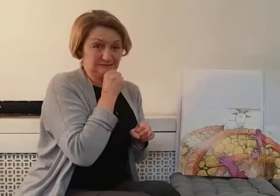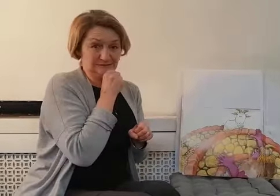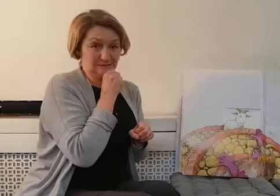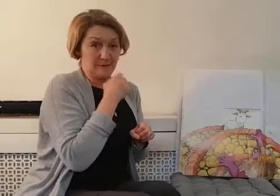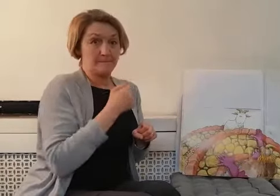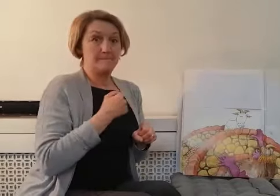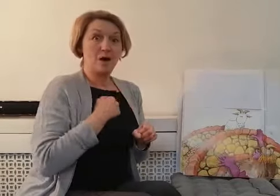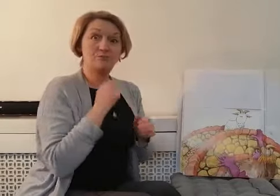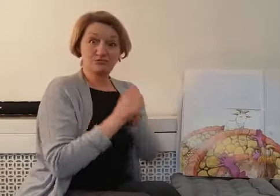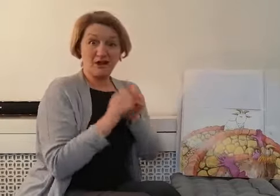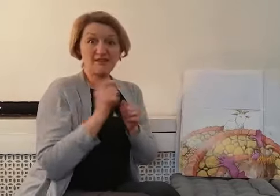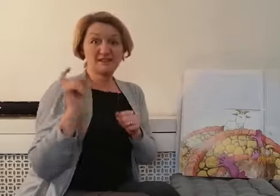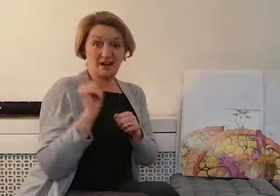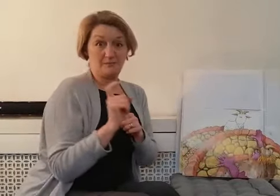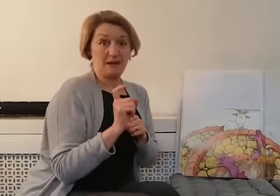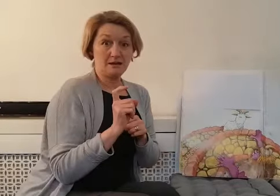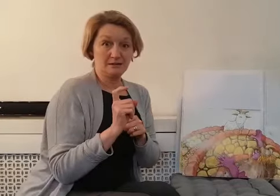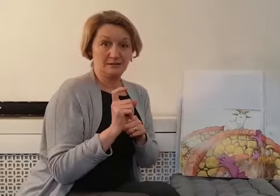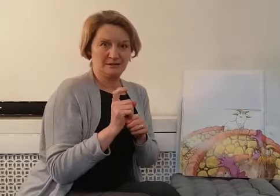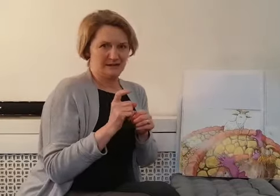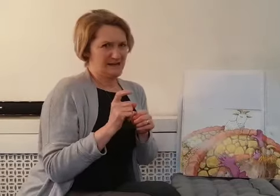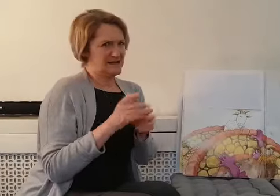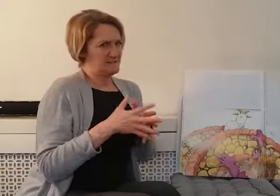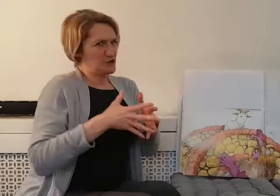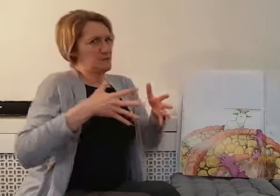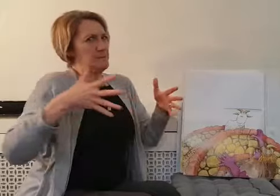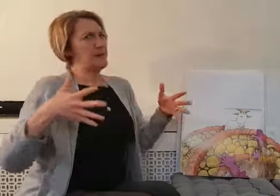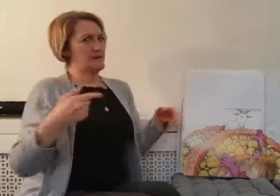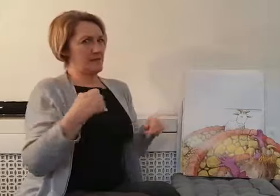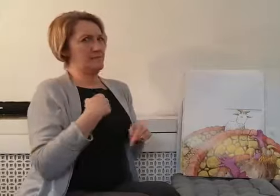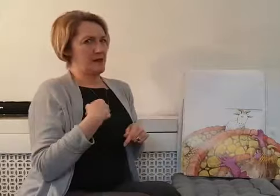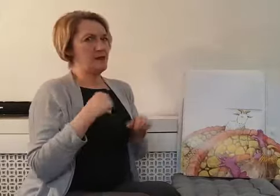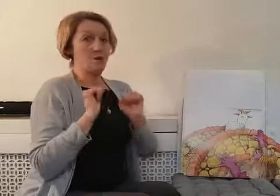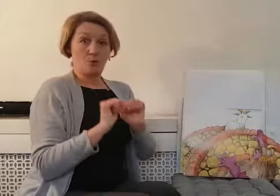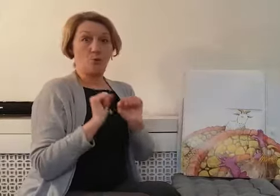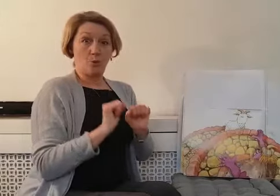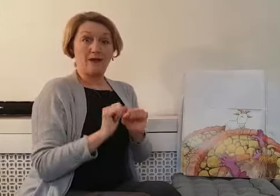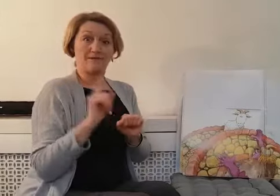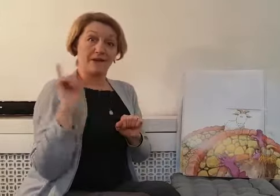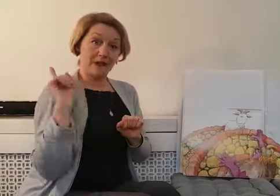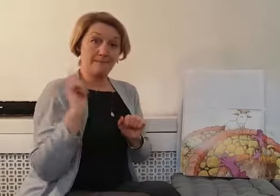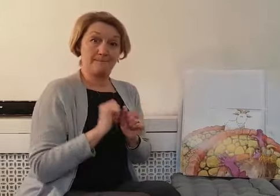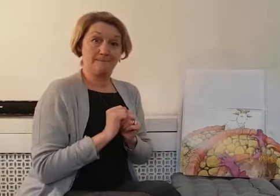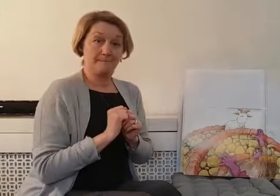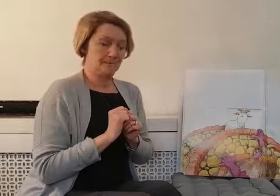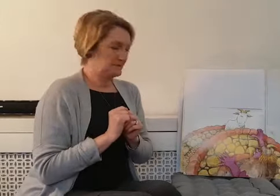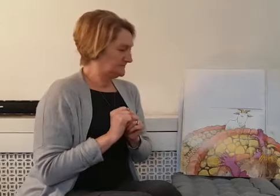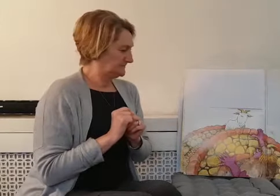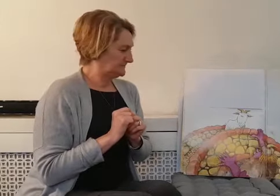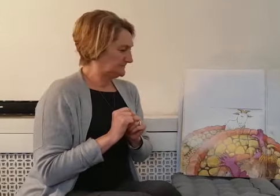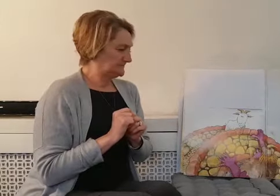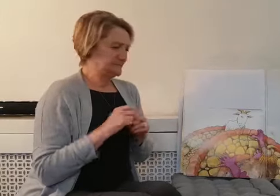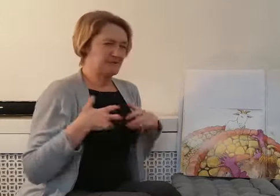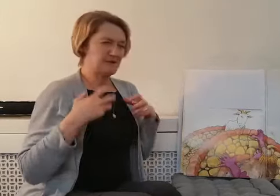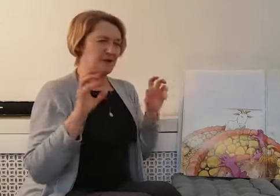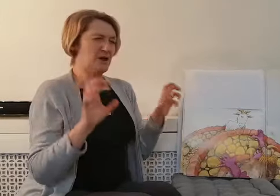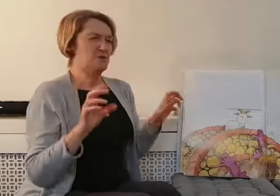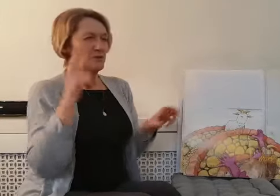My brother's coming. He's much bigger than me. Wait for him. So the ogre